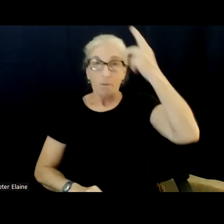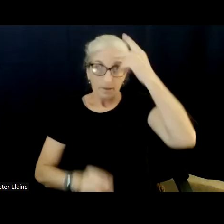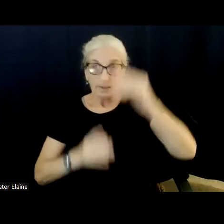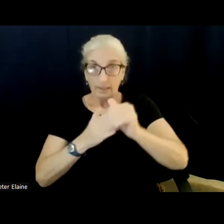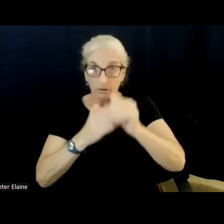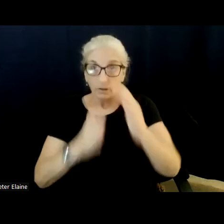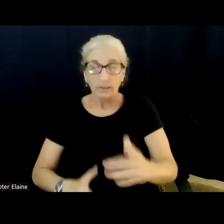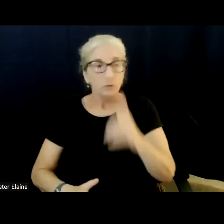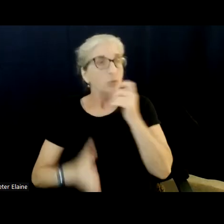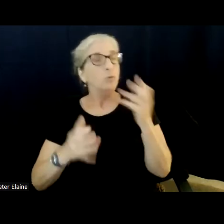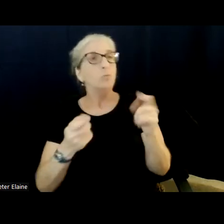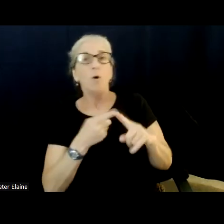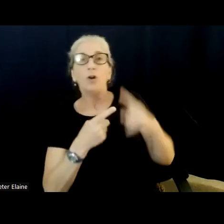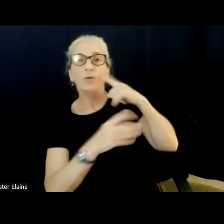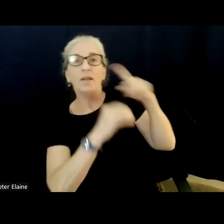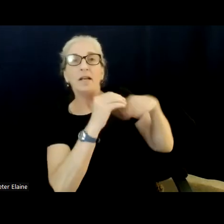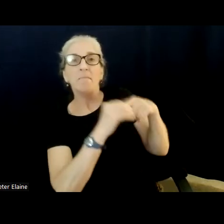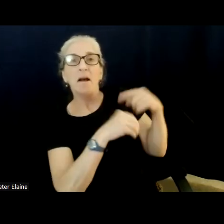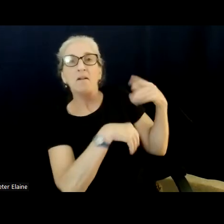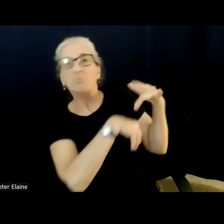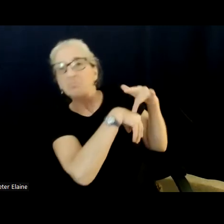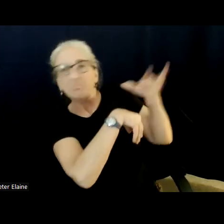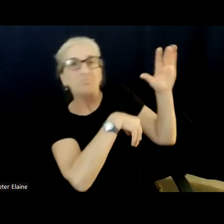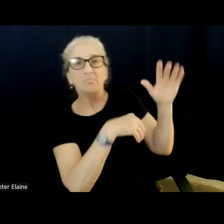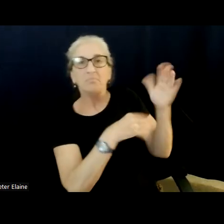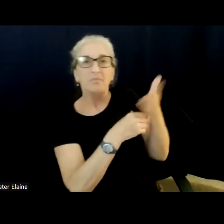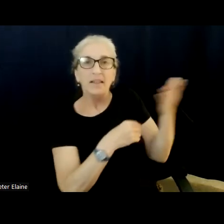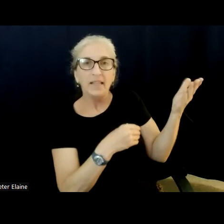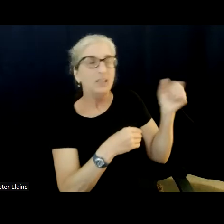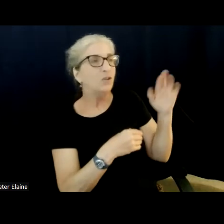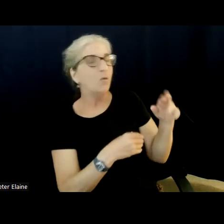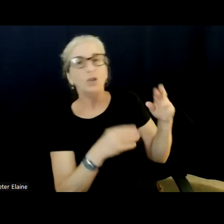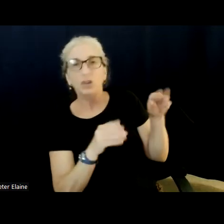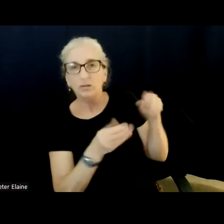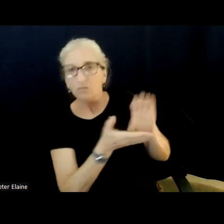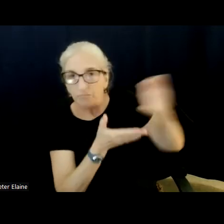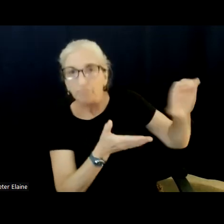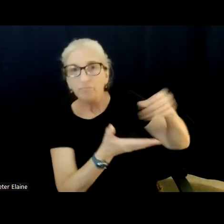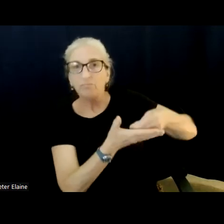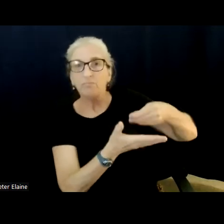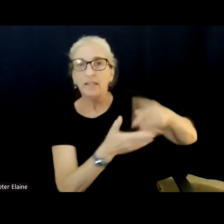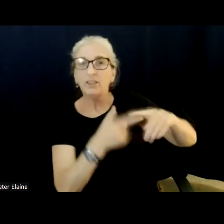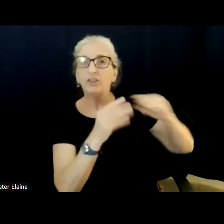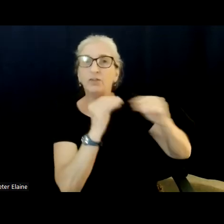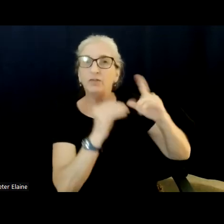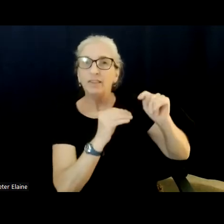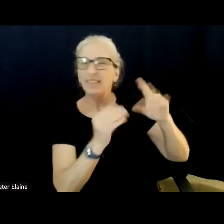on high profile issues or simply throw money at a problem, try to fix it. And that is not legislating. That is failing